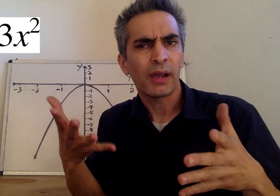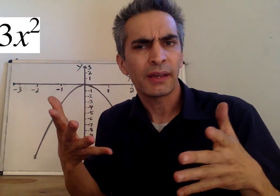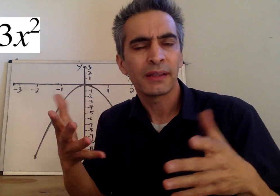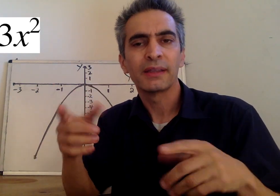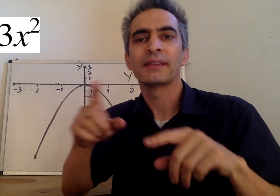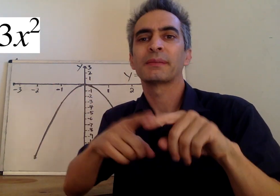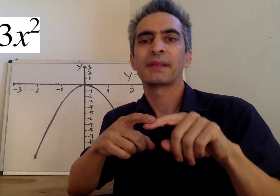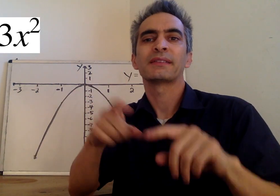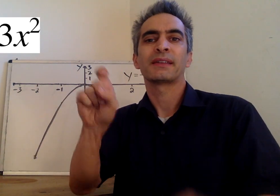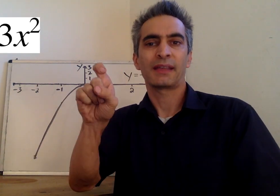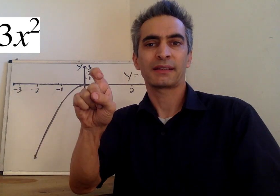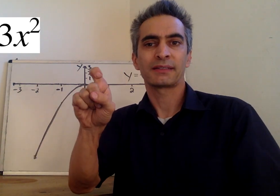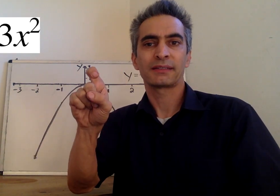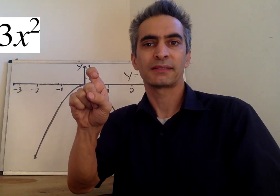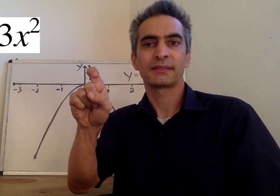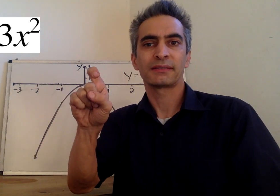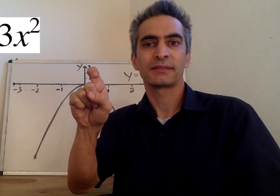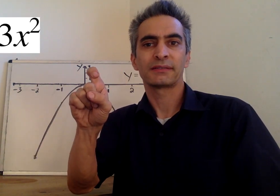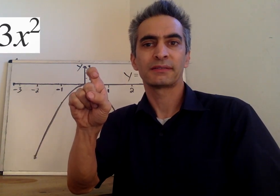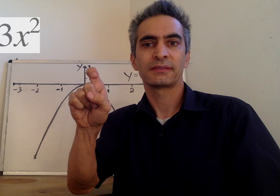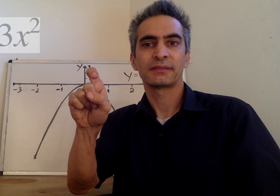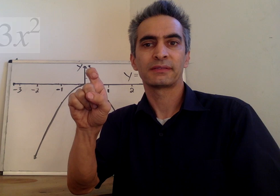The slope depends on x.